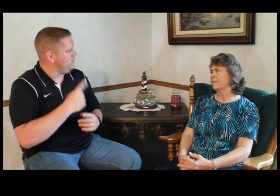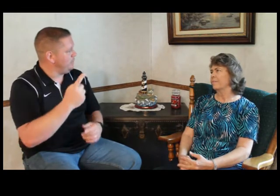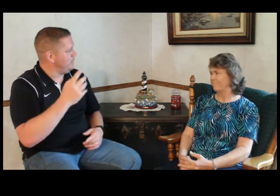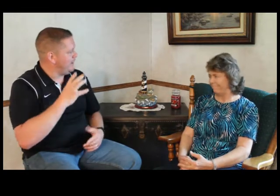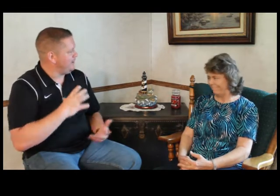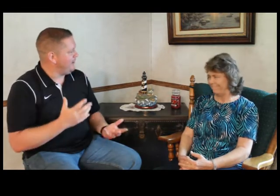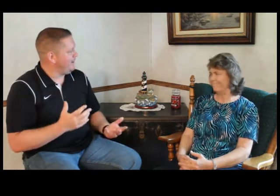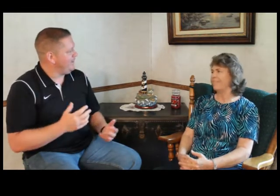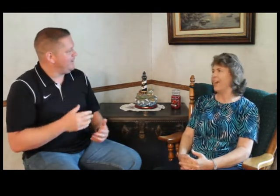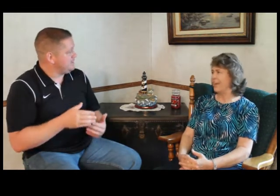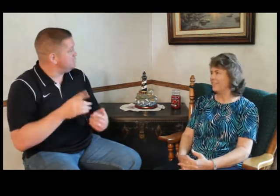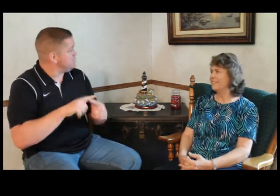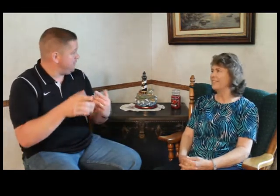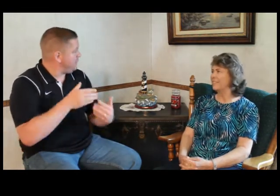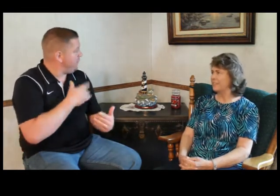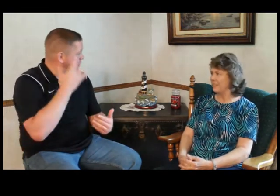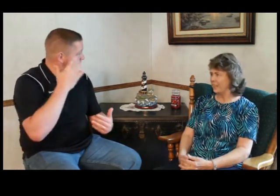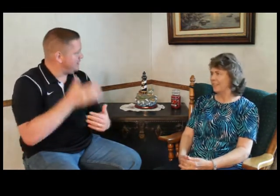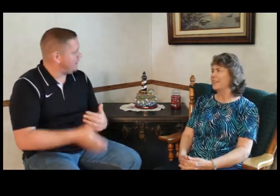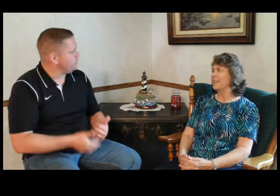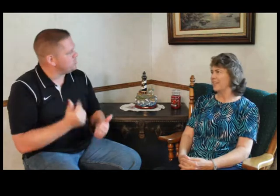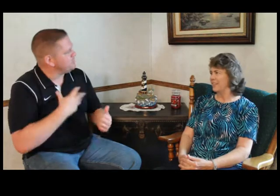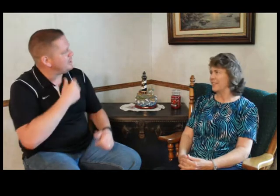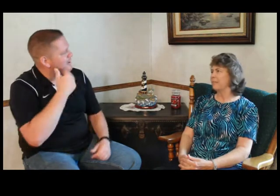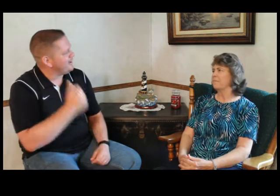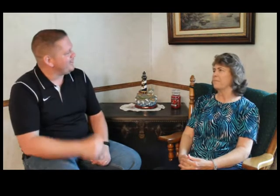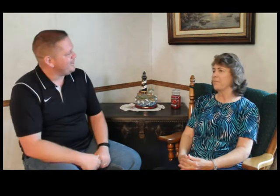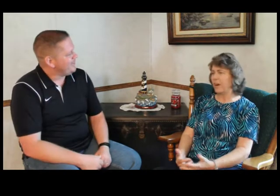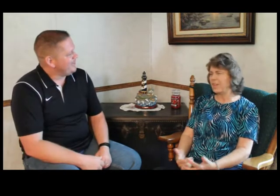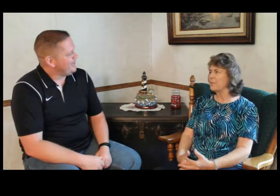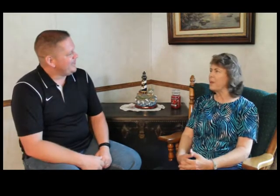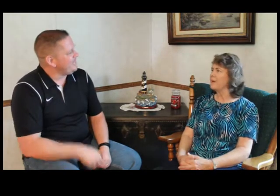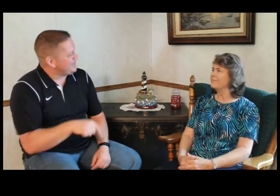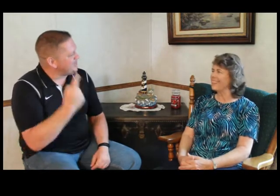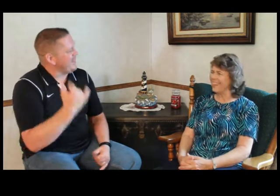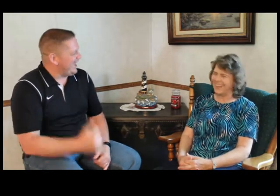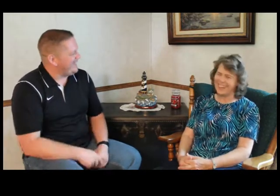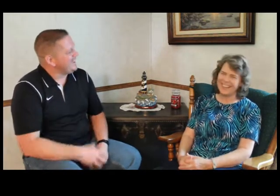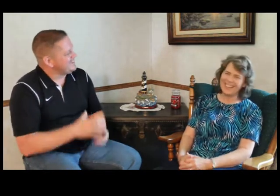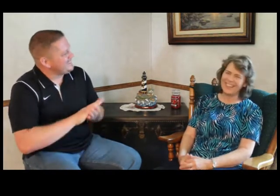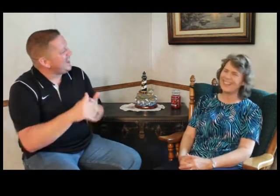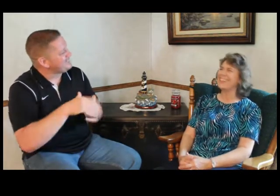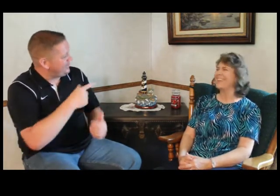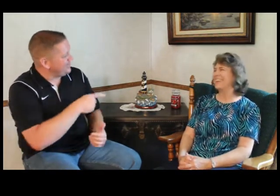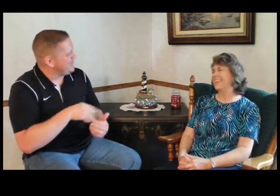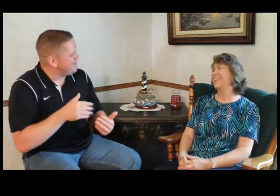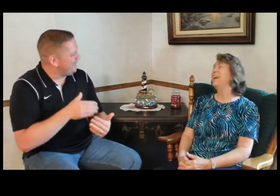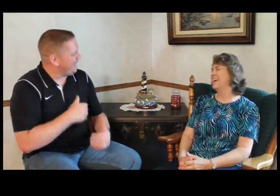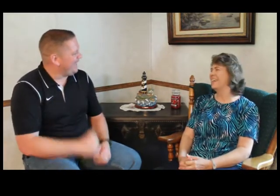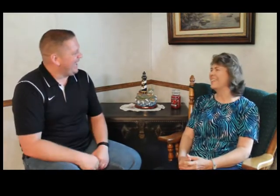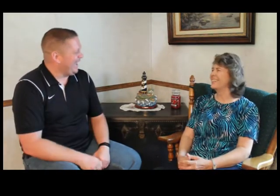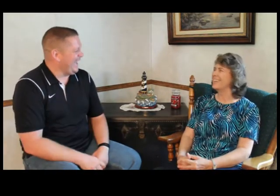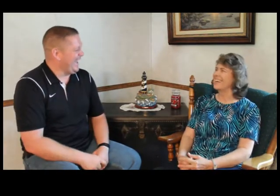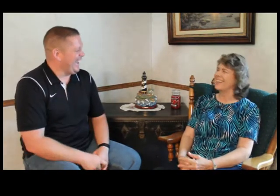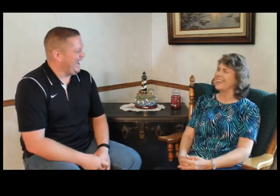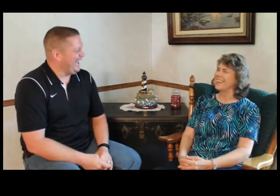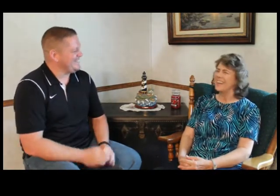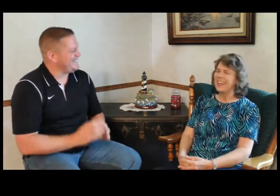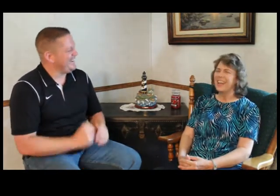one man, right? It seems different before he stayed but after. Which one do you like better? This one now. This one now. Is he nicer to you than before? That's great.